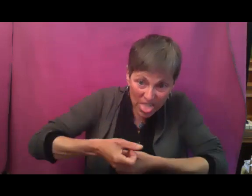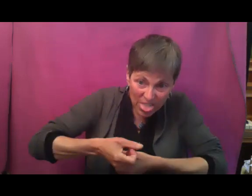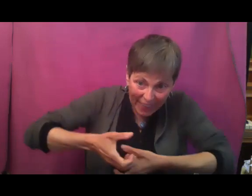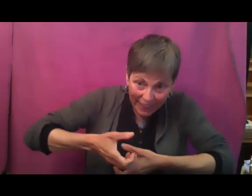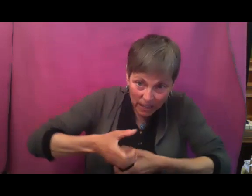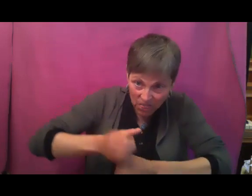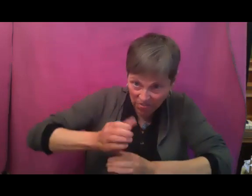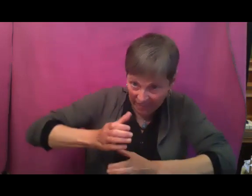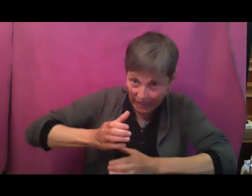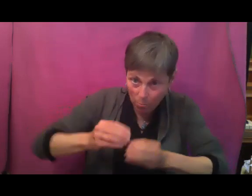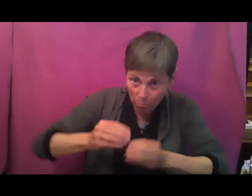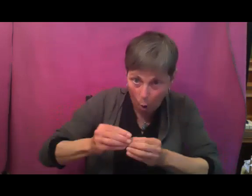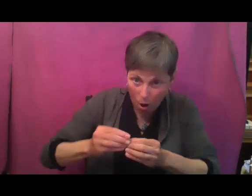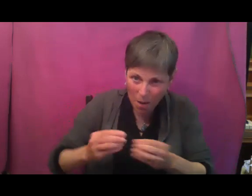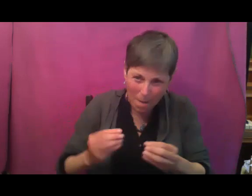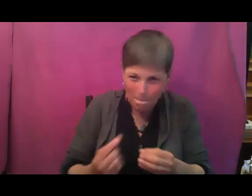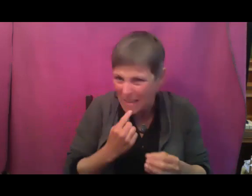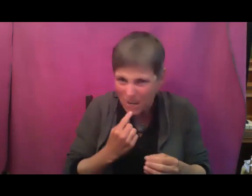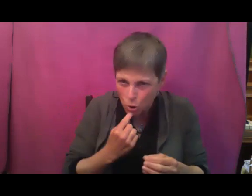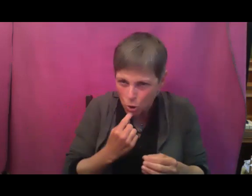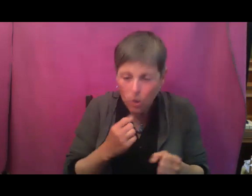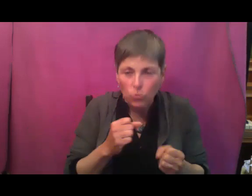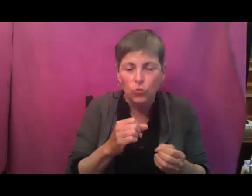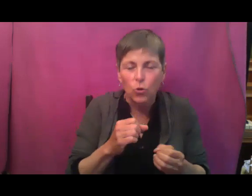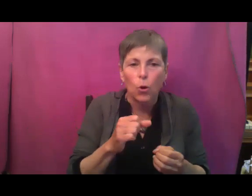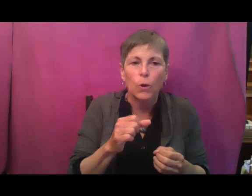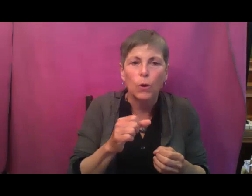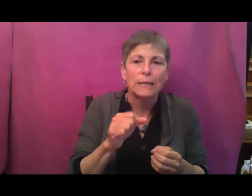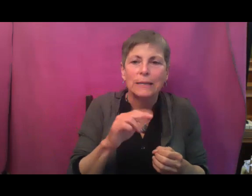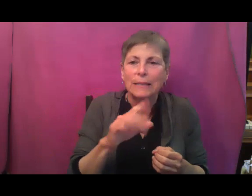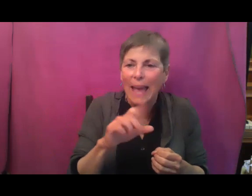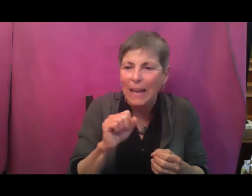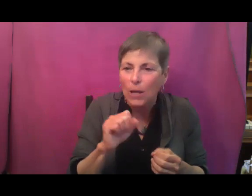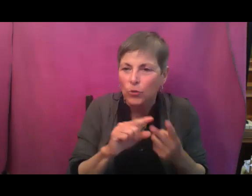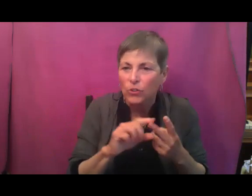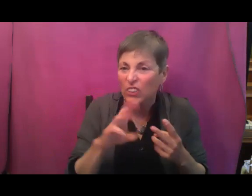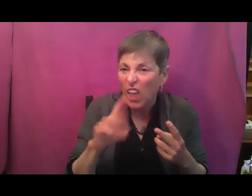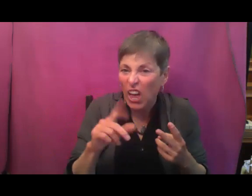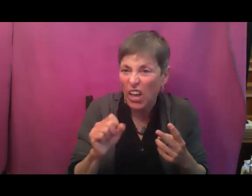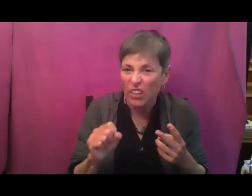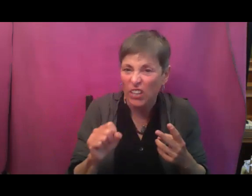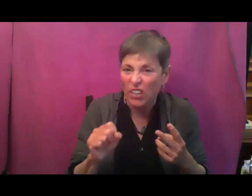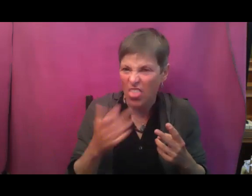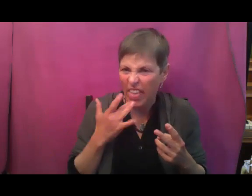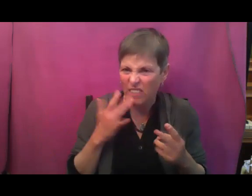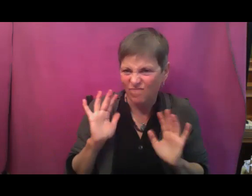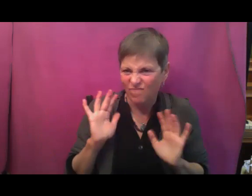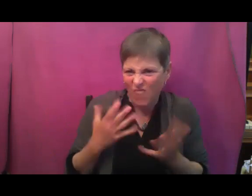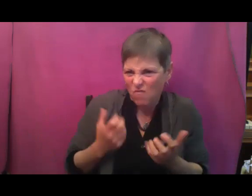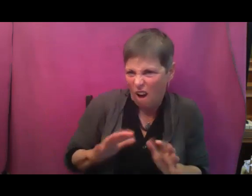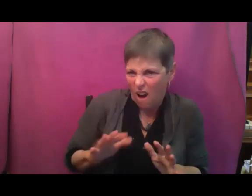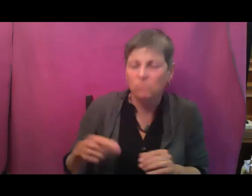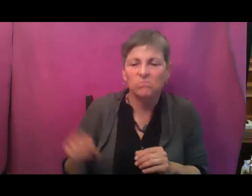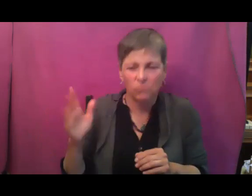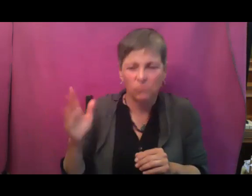And so they just, the slugs and snails are not as into them. So they will survive. Sluggo